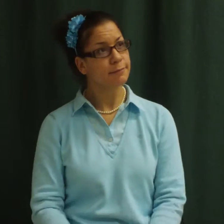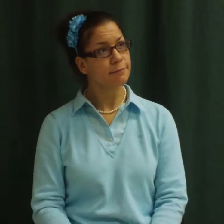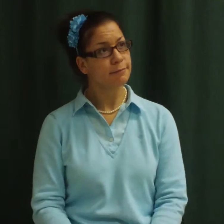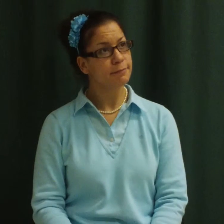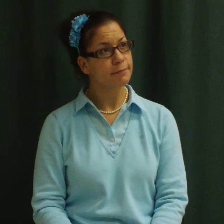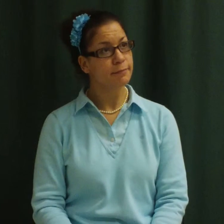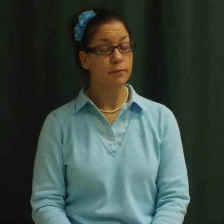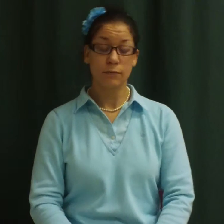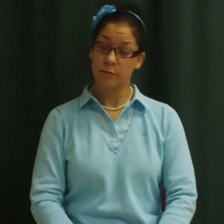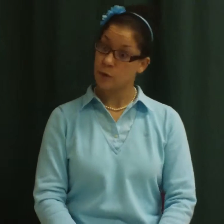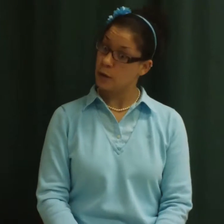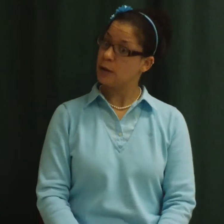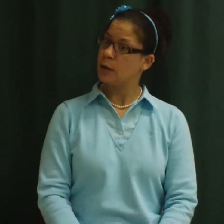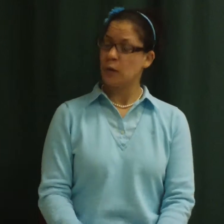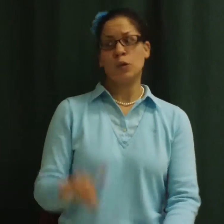Well, that's a big question.